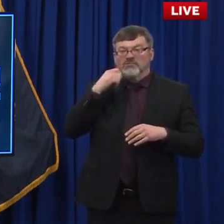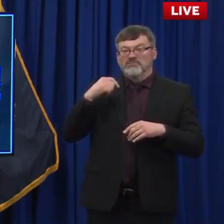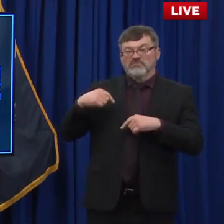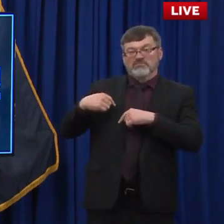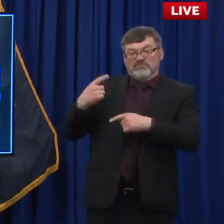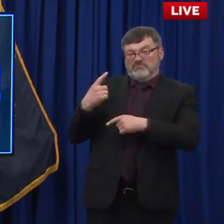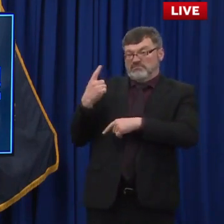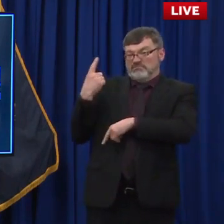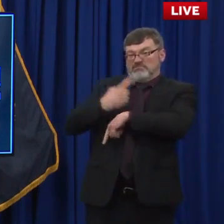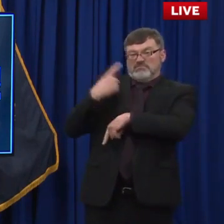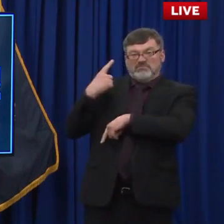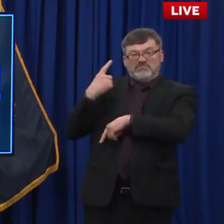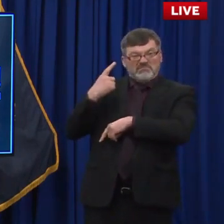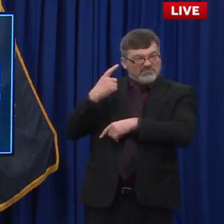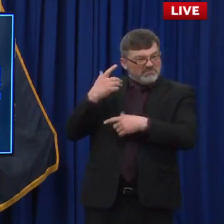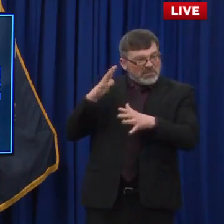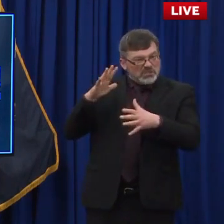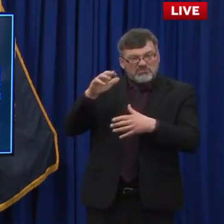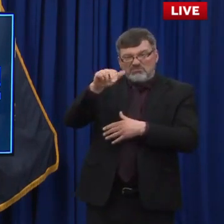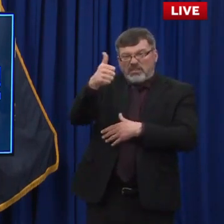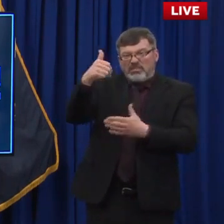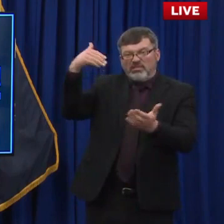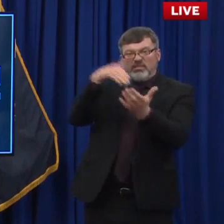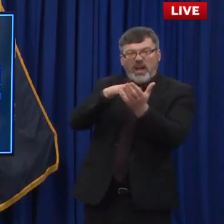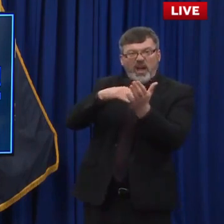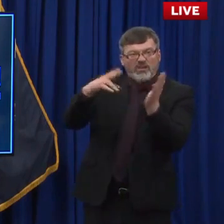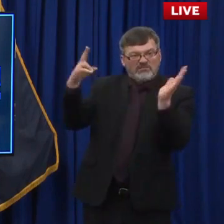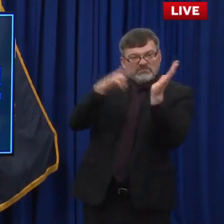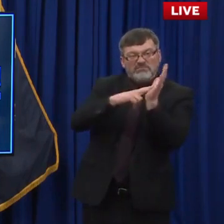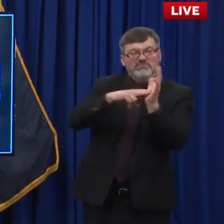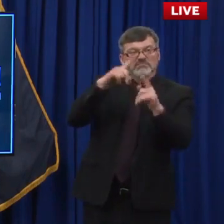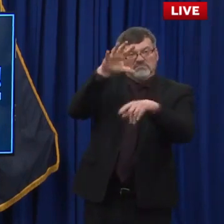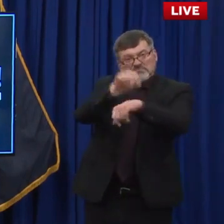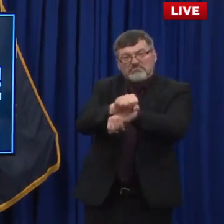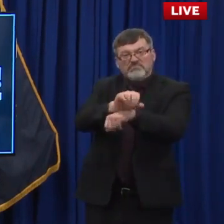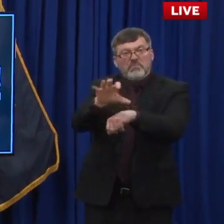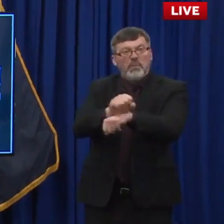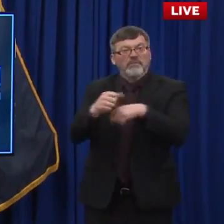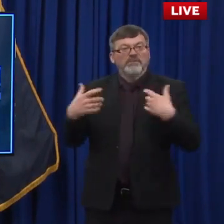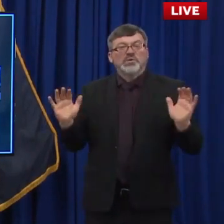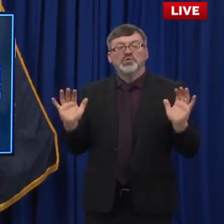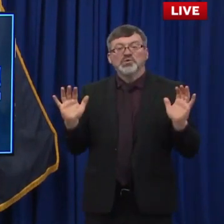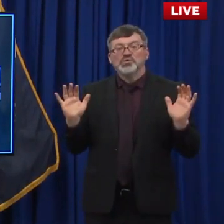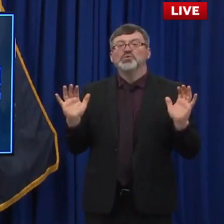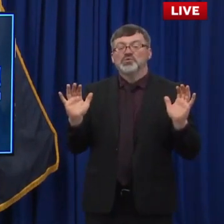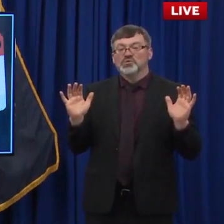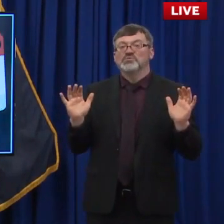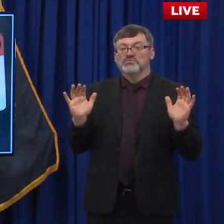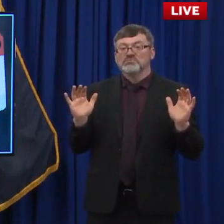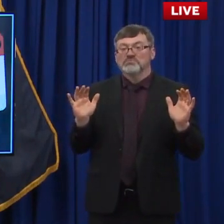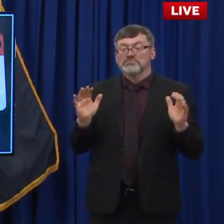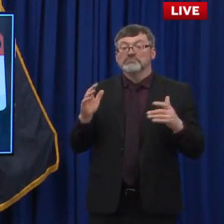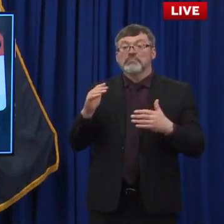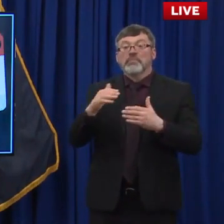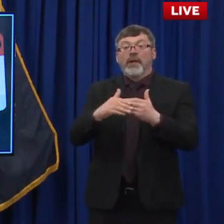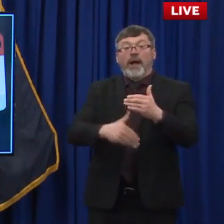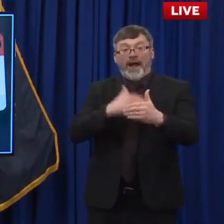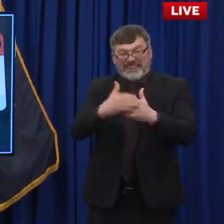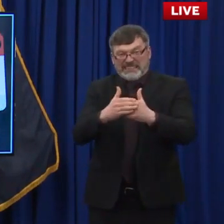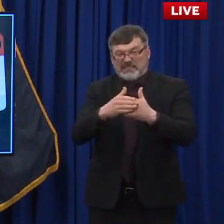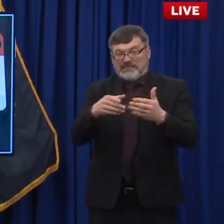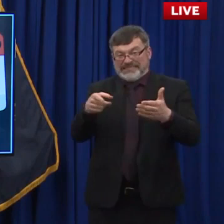appointments. So we're really trying to build on that success. And so that leads us to this coming Monday, March